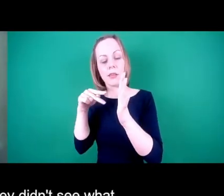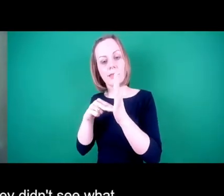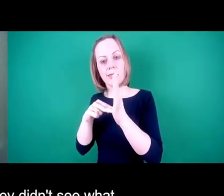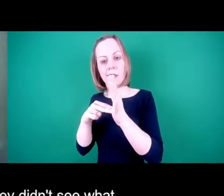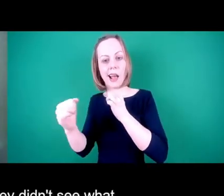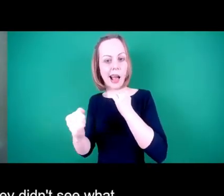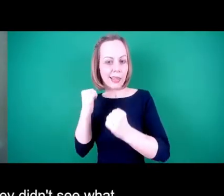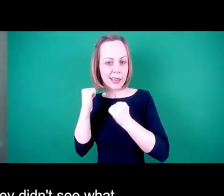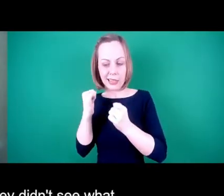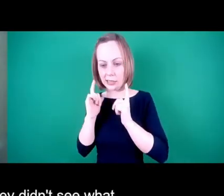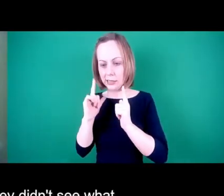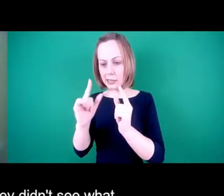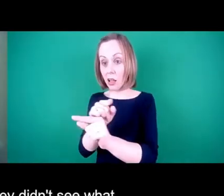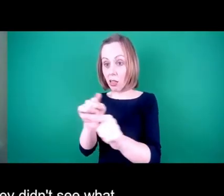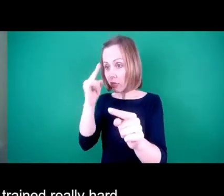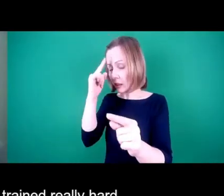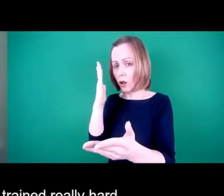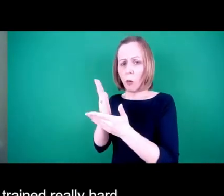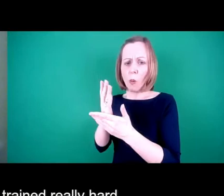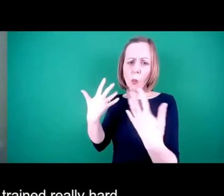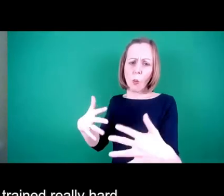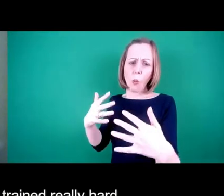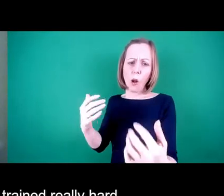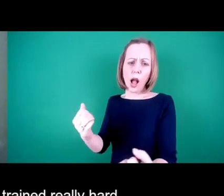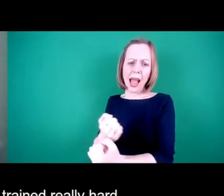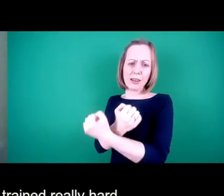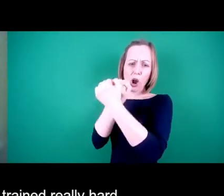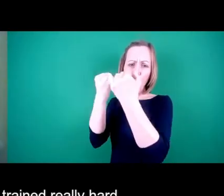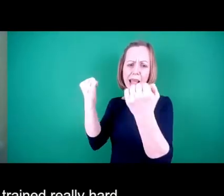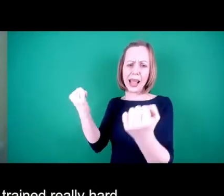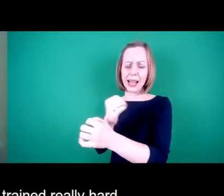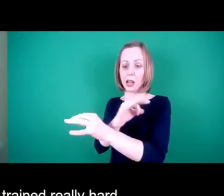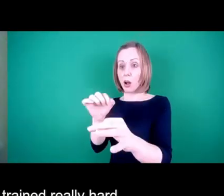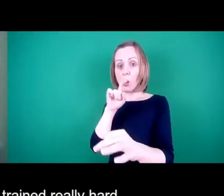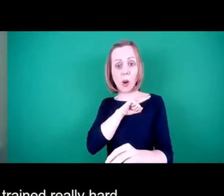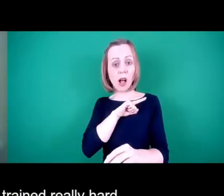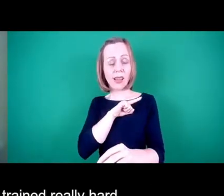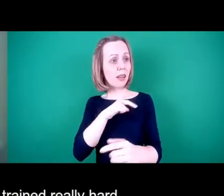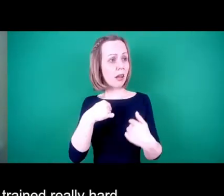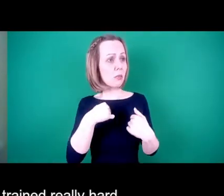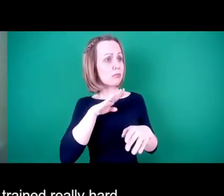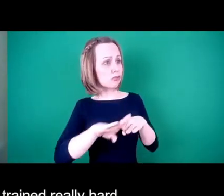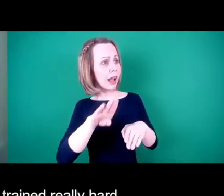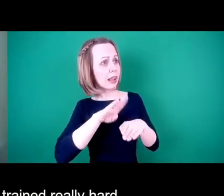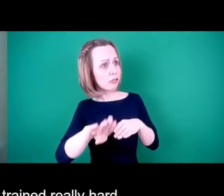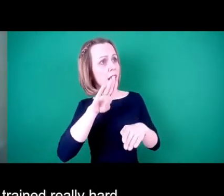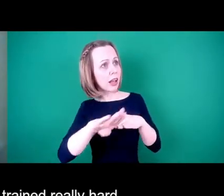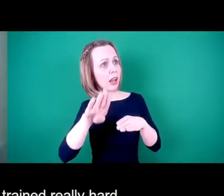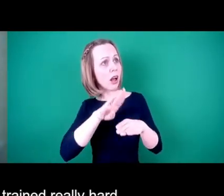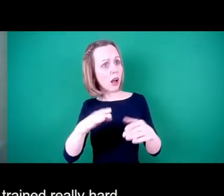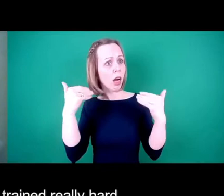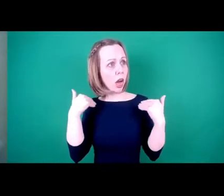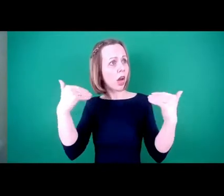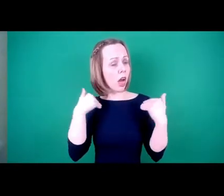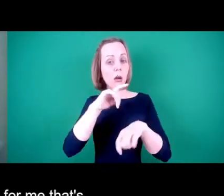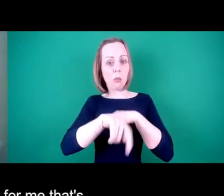as particularly outstanding or heroic. They trained really hard to be good at what they were good at.